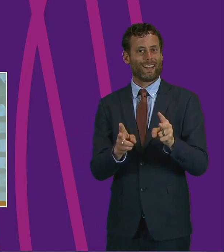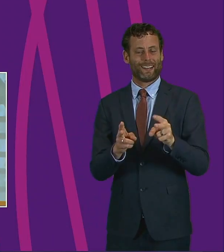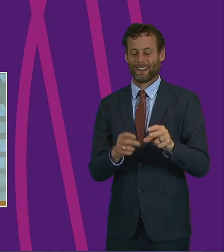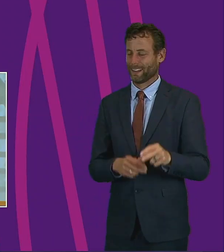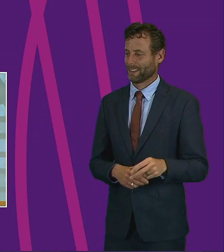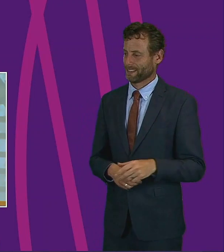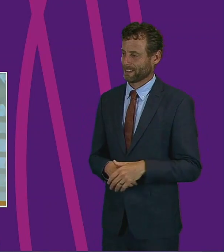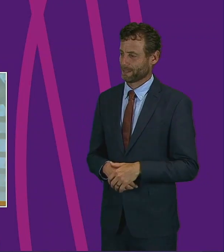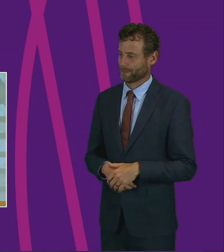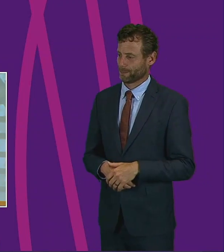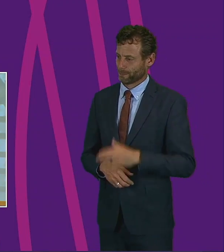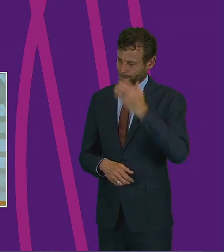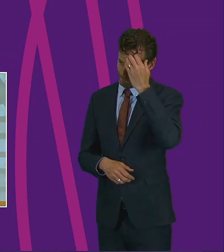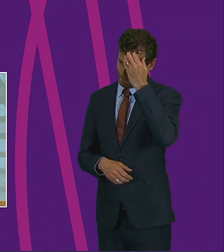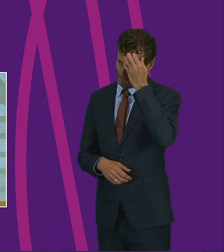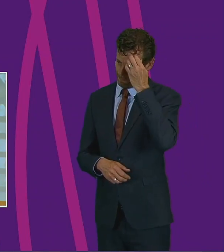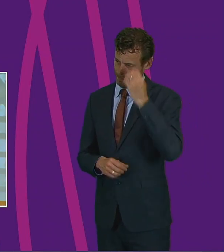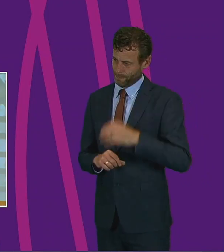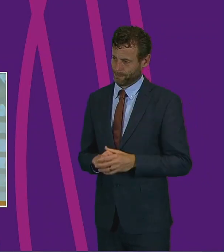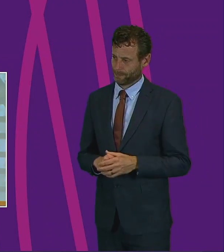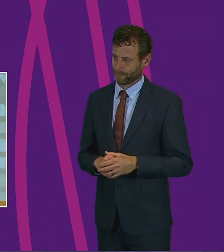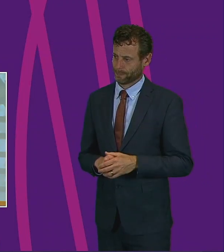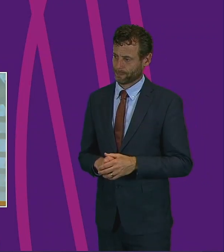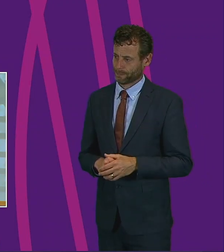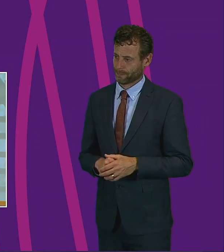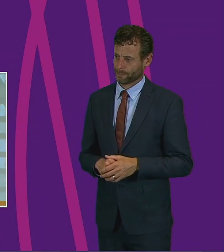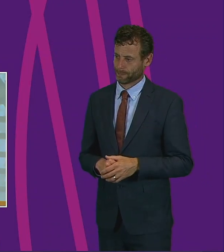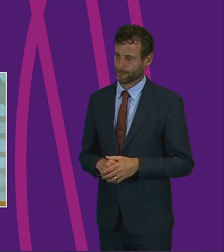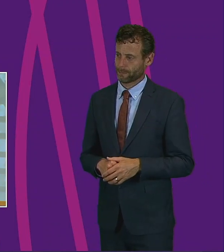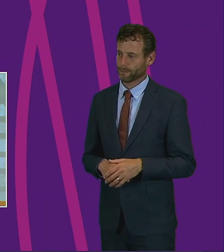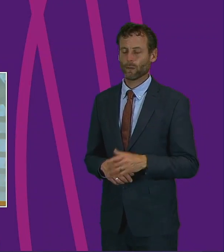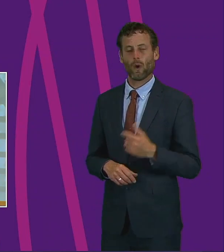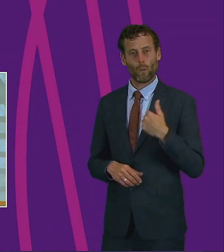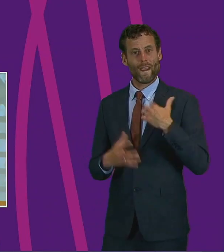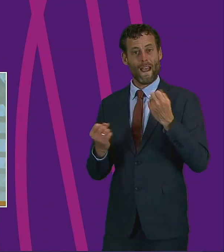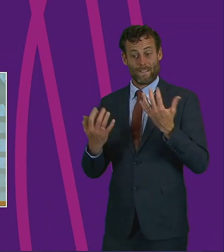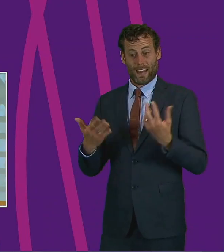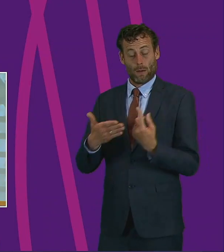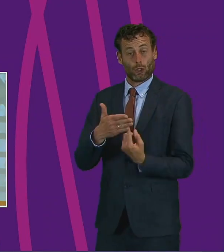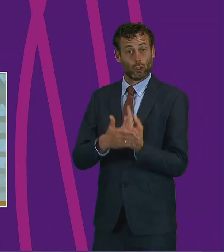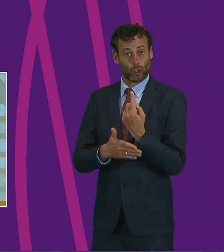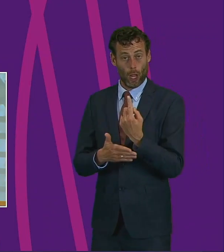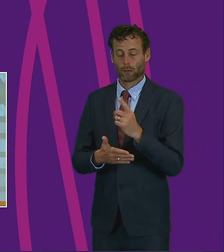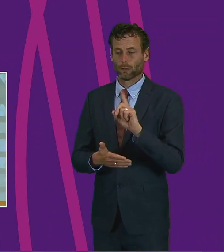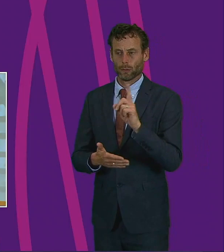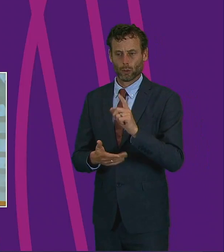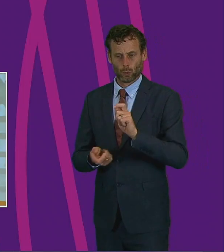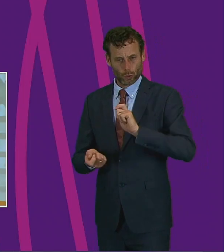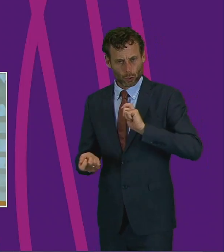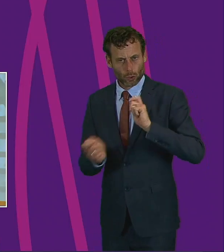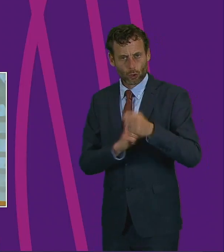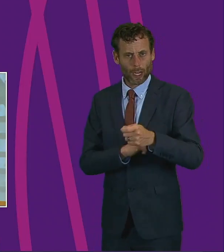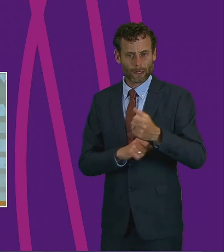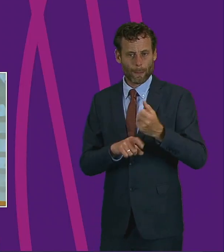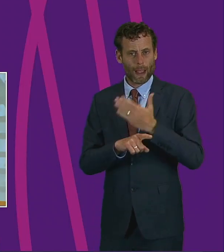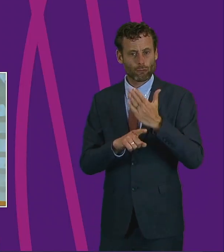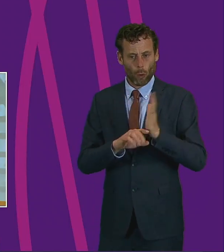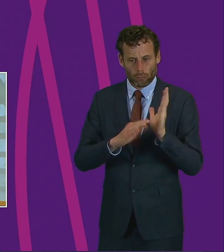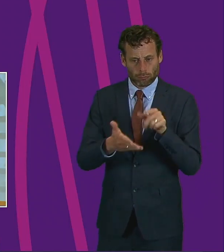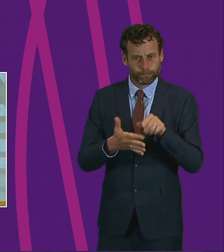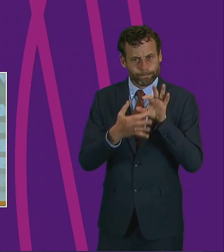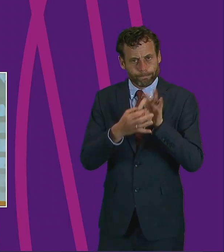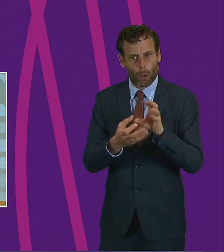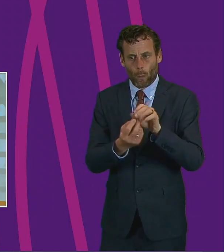away from the institutional obstacles that so often impede progress. We have a chance to ensure that the person or community at need is everyone's